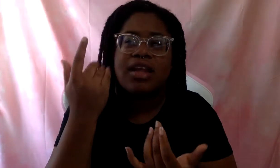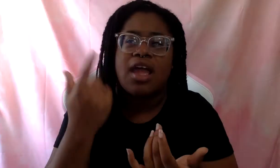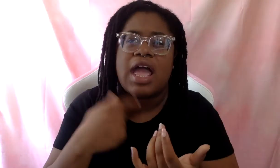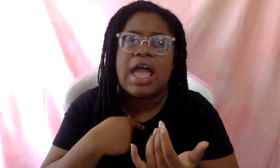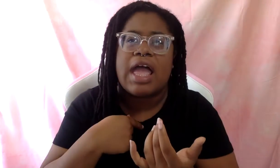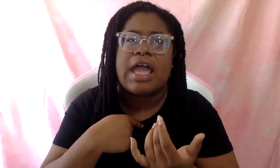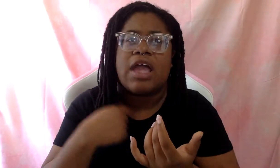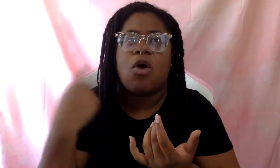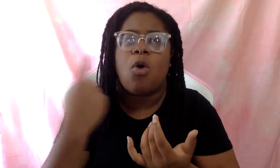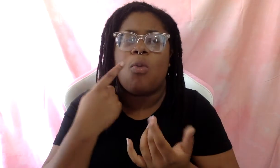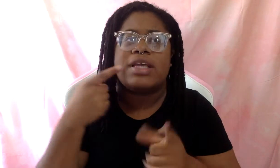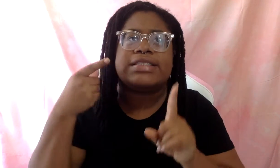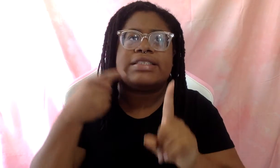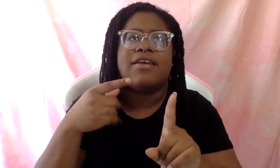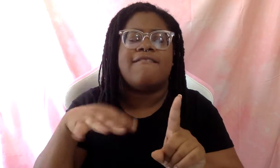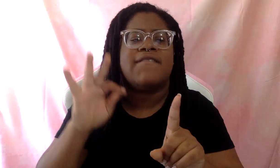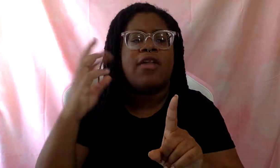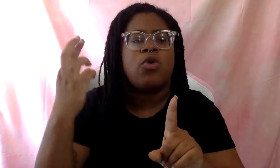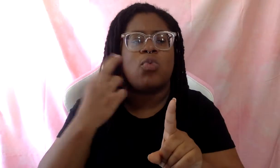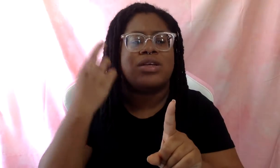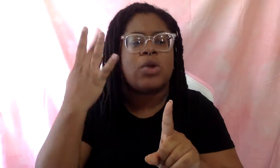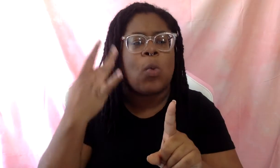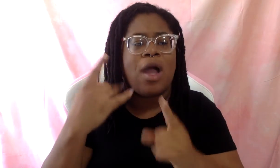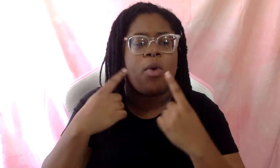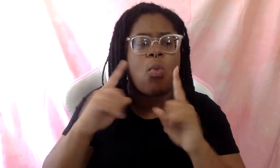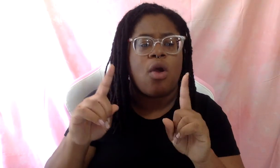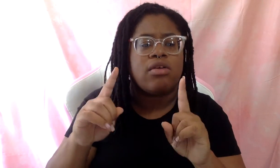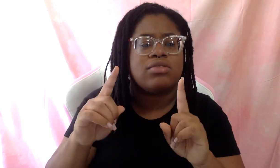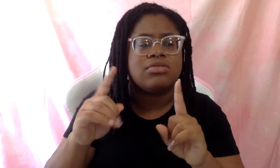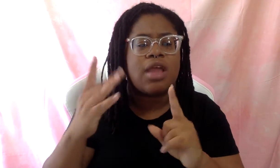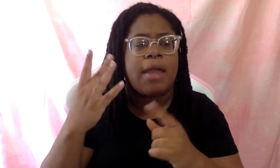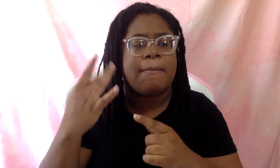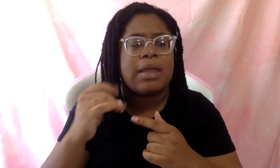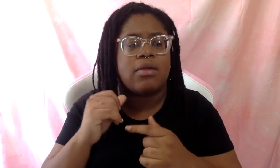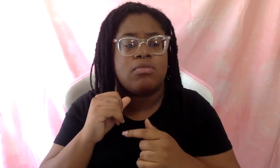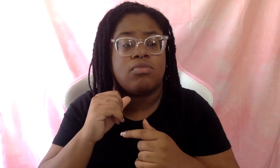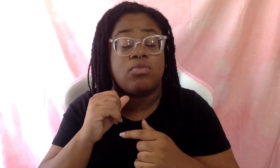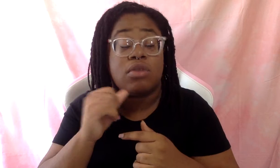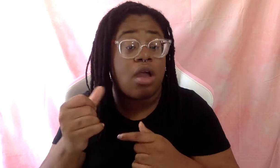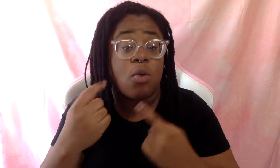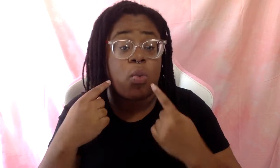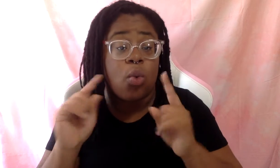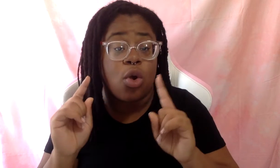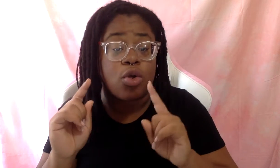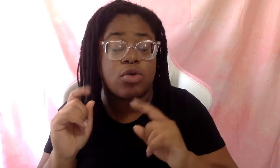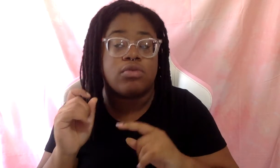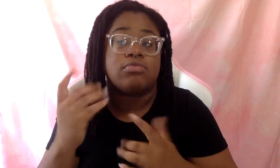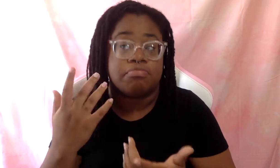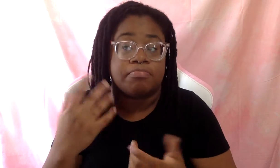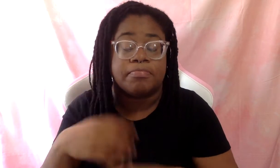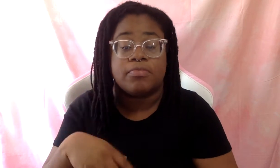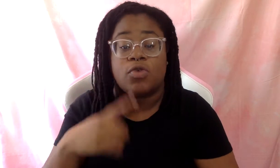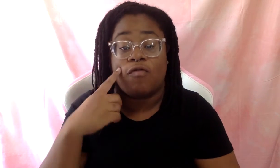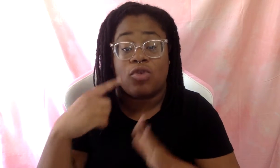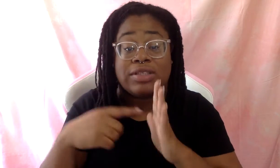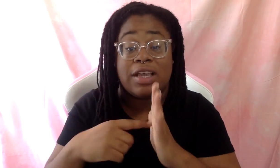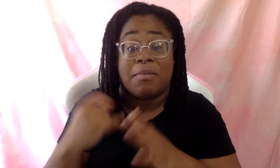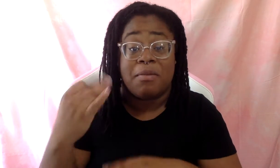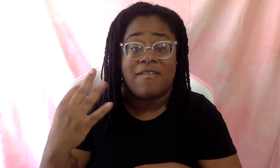that something works for me or doesn't work for me. Um, and so when I see something that's just like poured into me